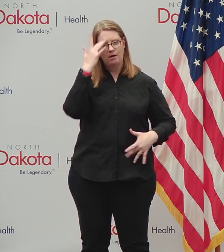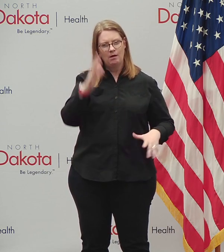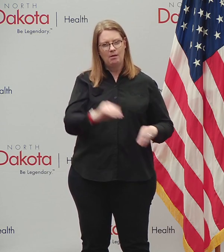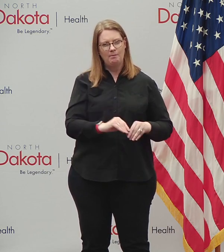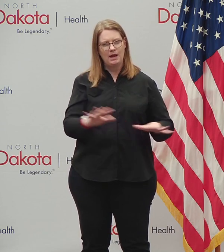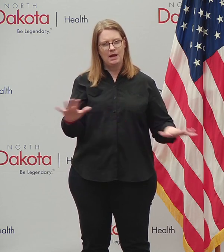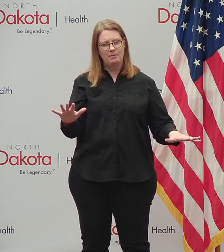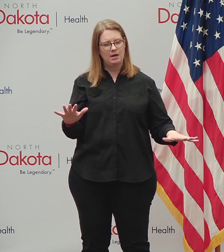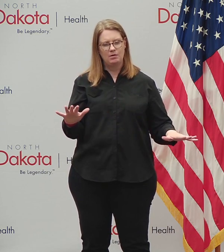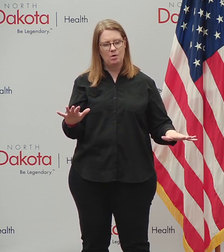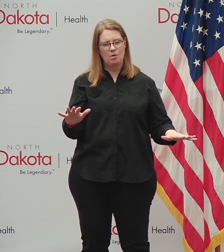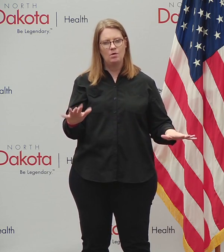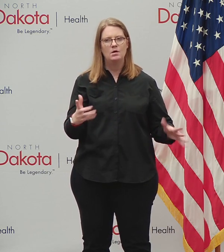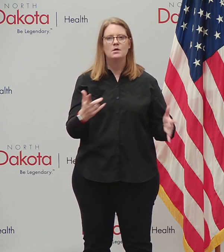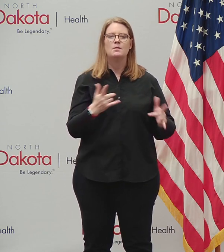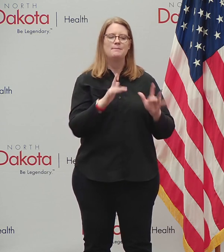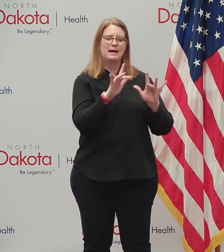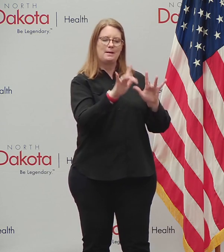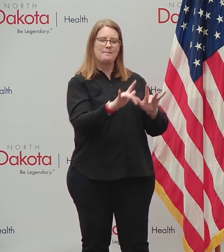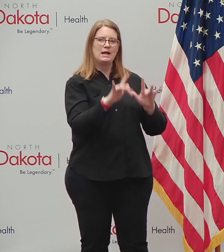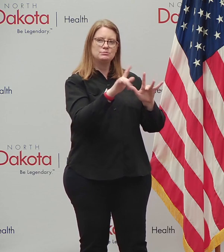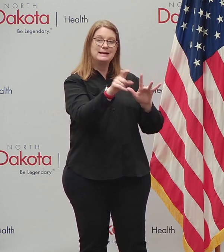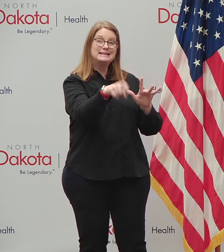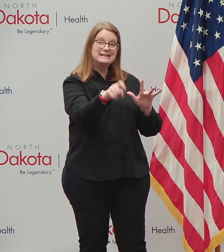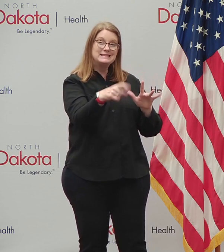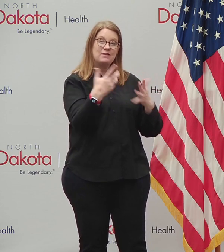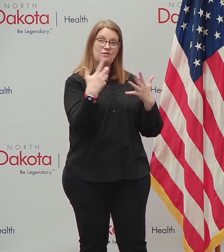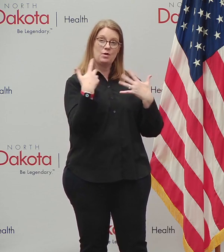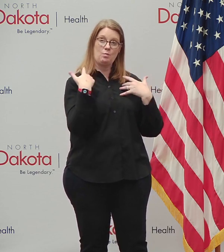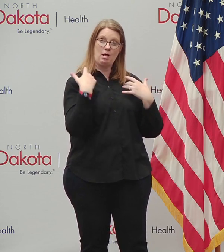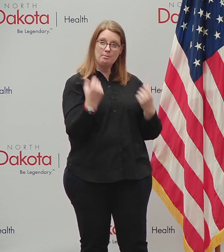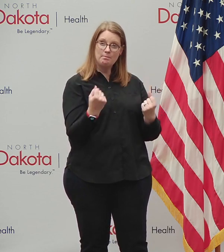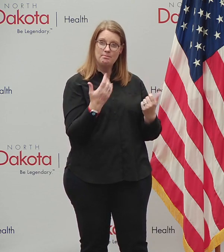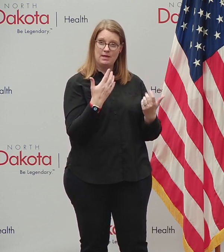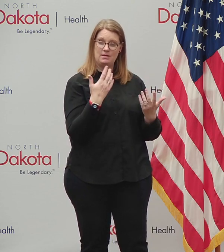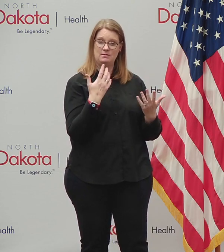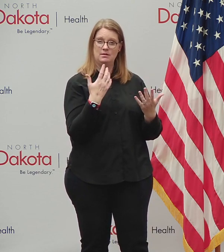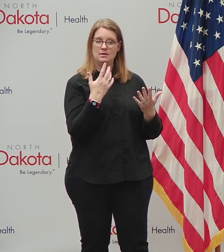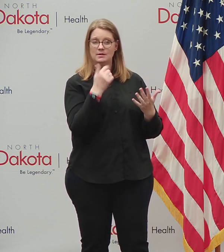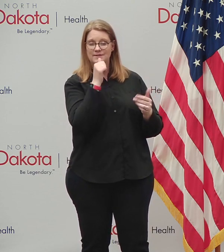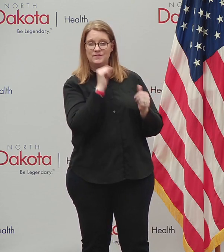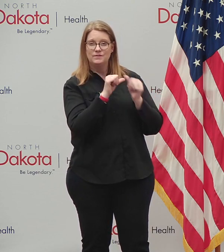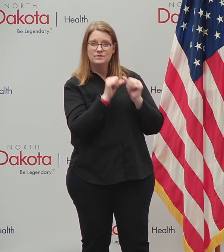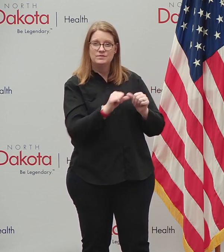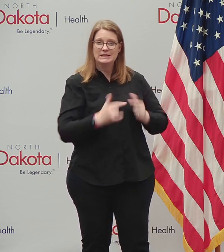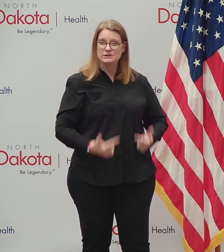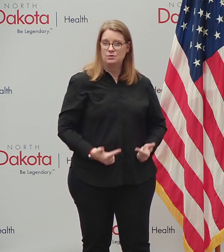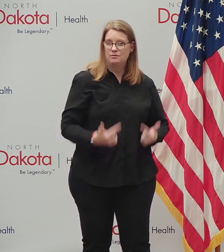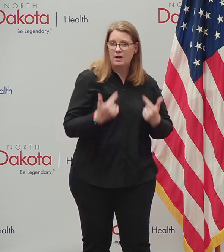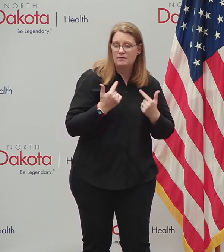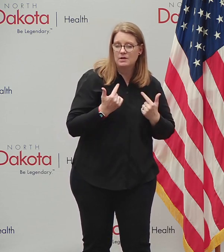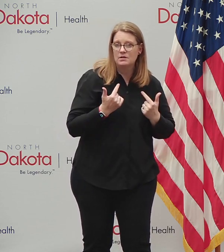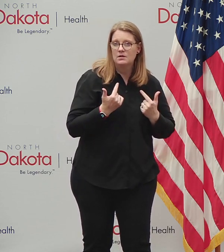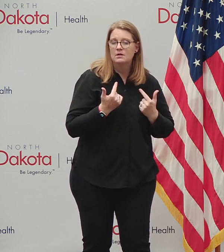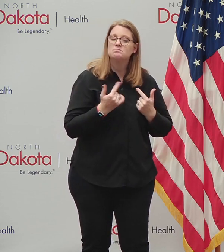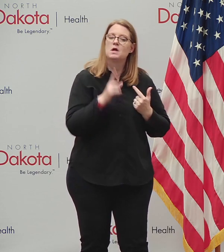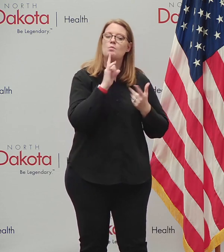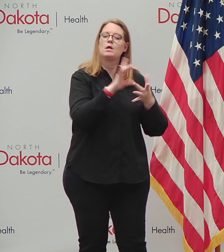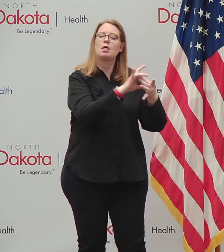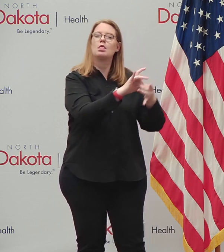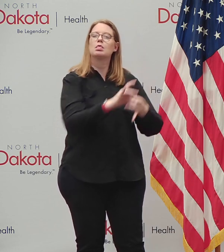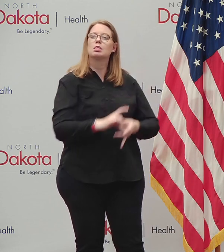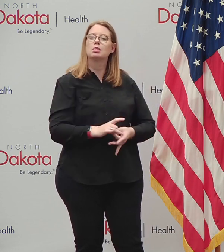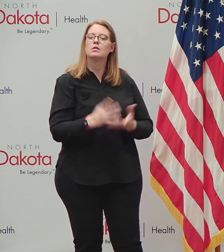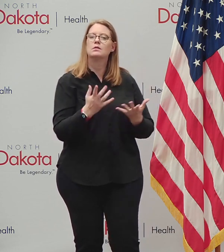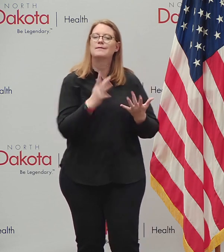when we talk about compassion being a necessity for well-being, resilience, and survival, I think that really ties in with what we're talking about here, because